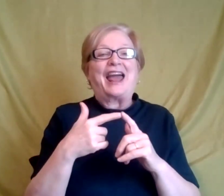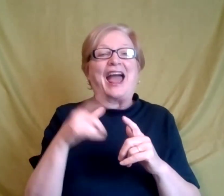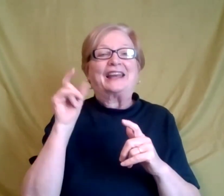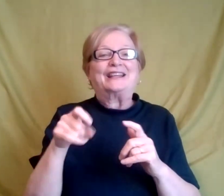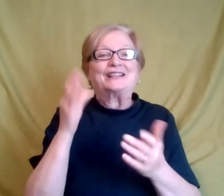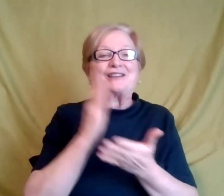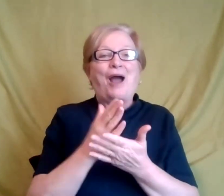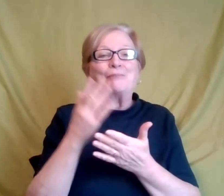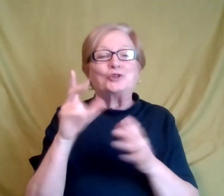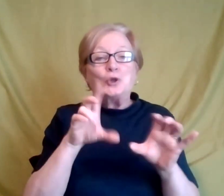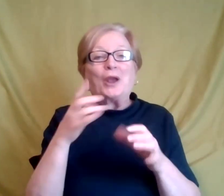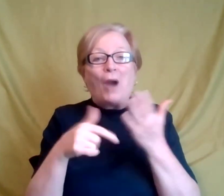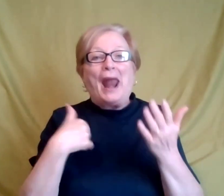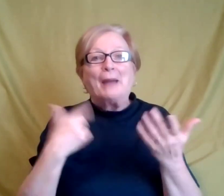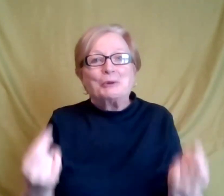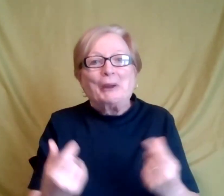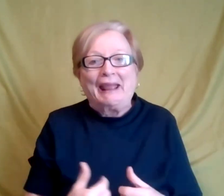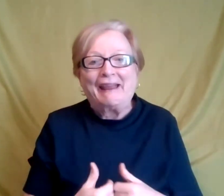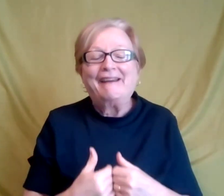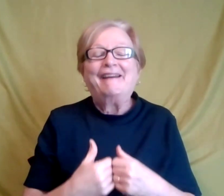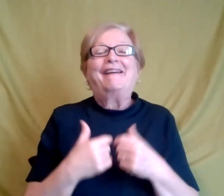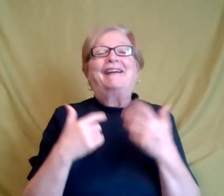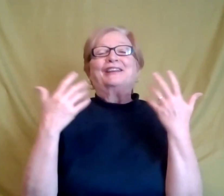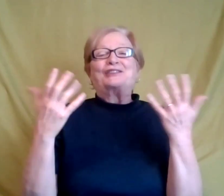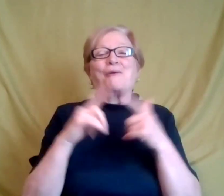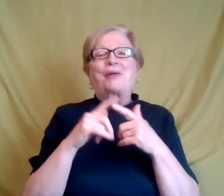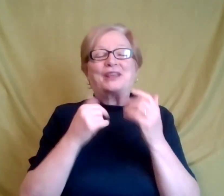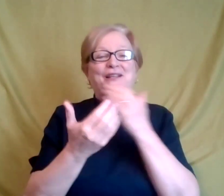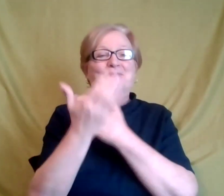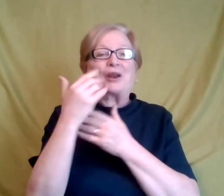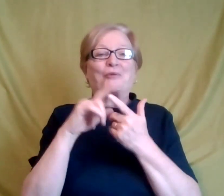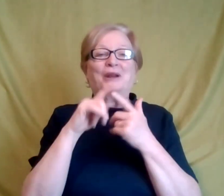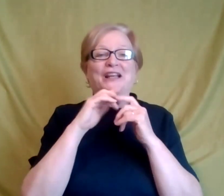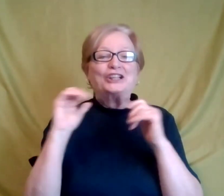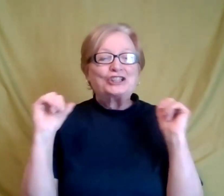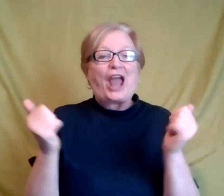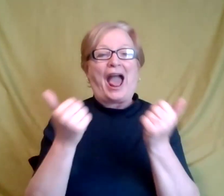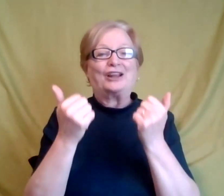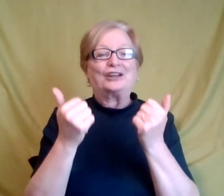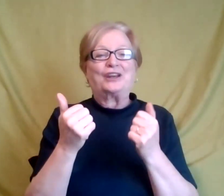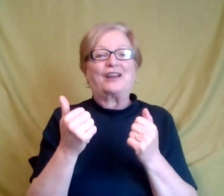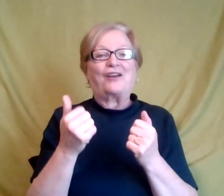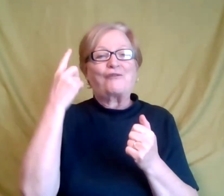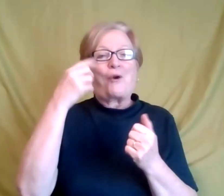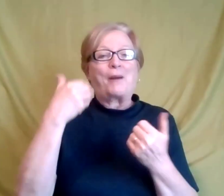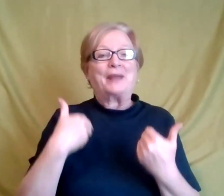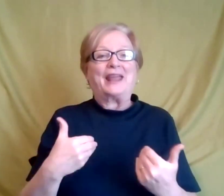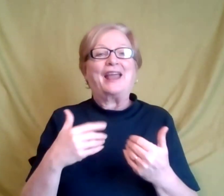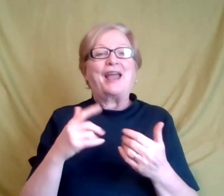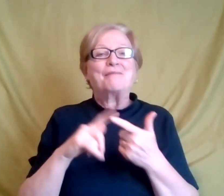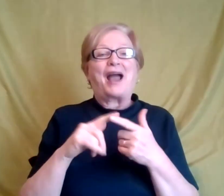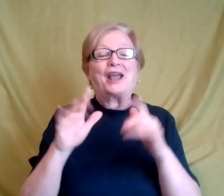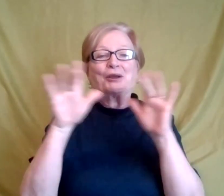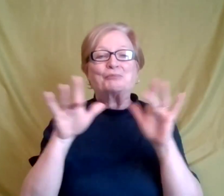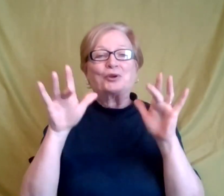what I'm doing. So, but yeah, this morning, it was very challenging because my, I guess you could say my computer